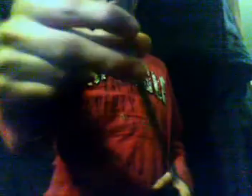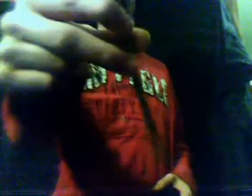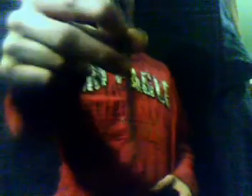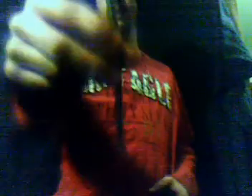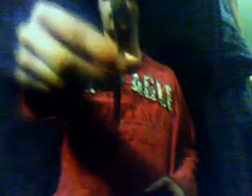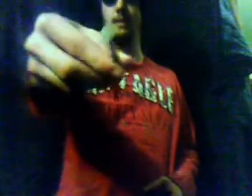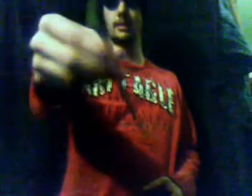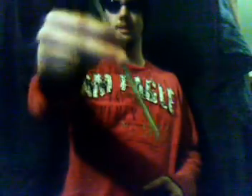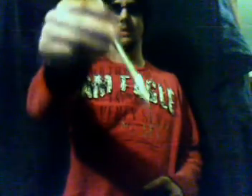up, but...